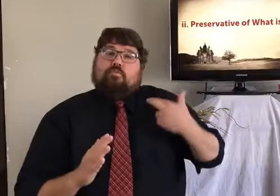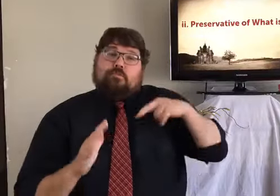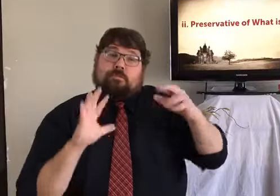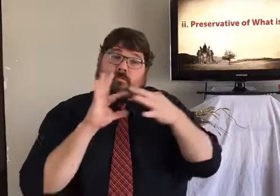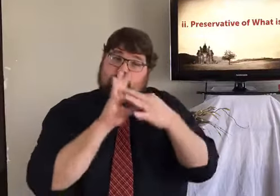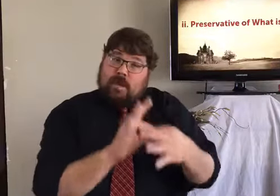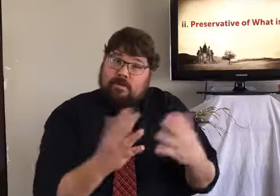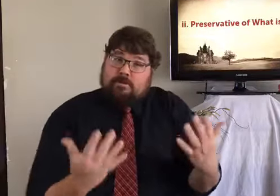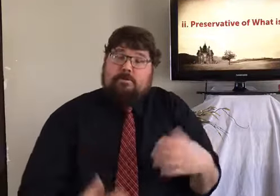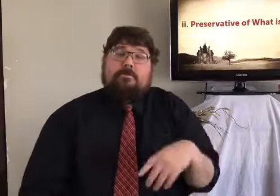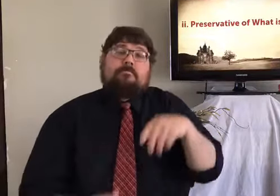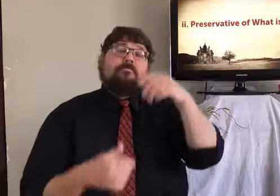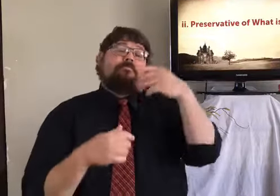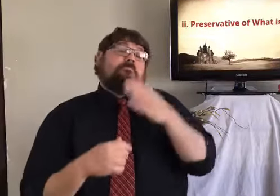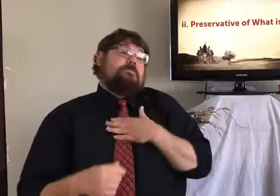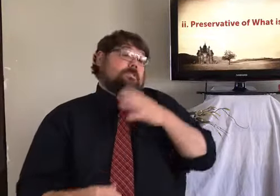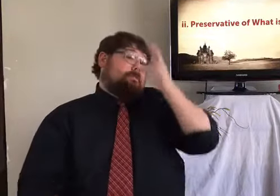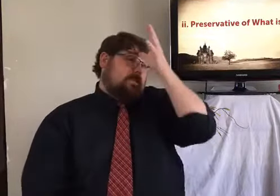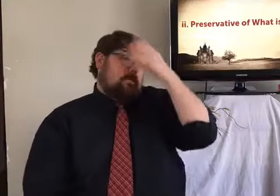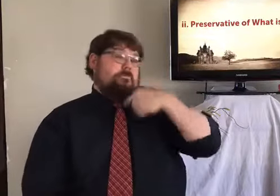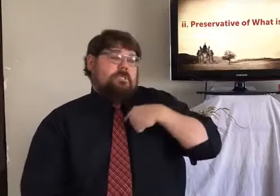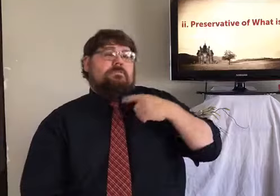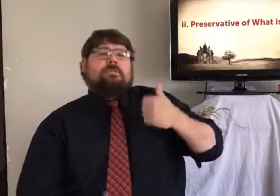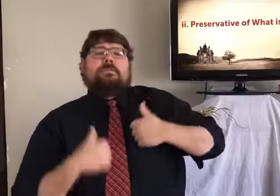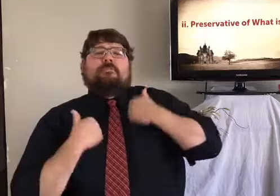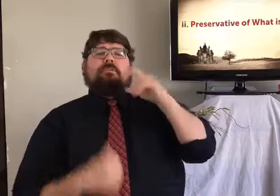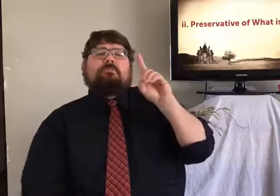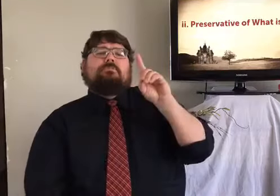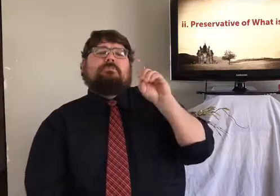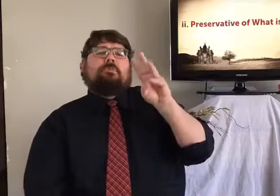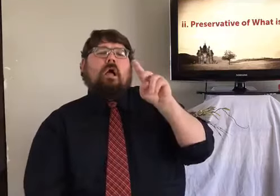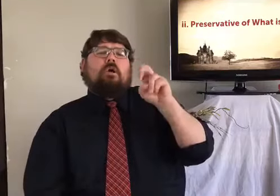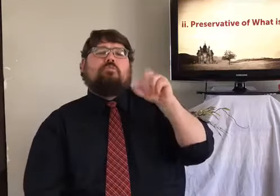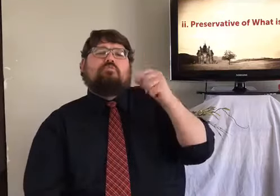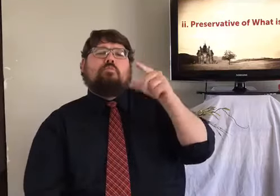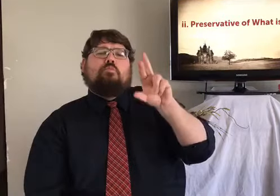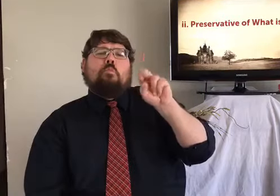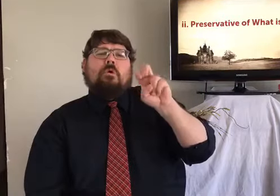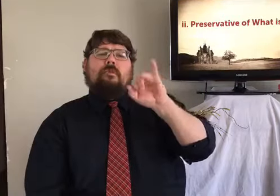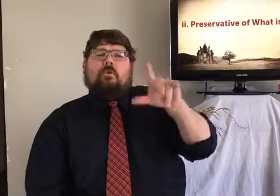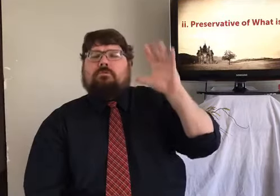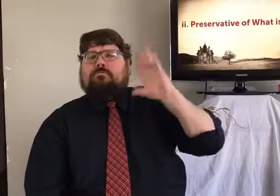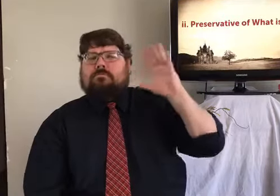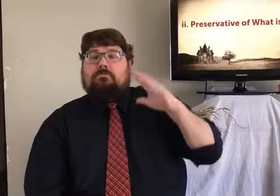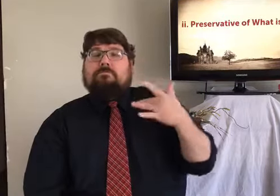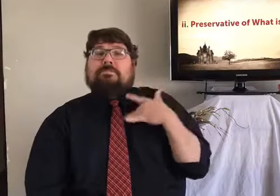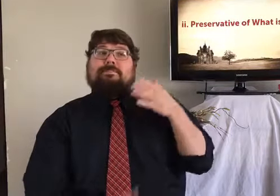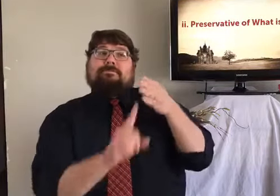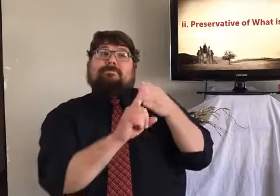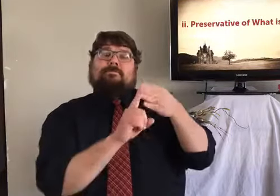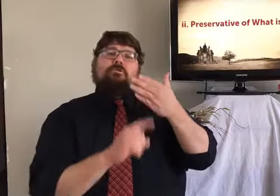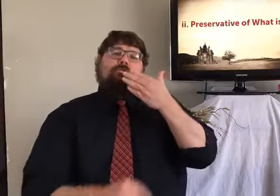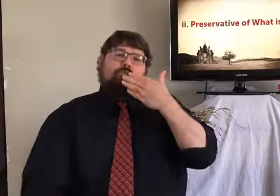have been established by strong Christian groups. You know, the names of hospitals often,